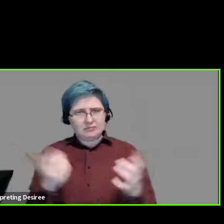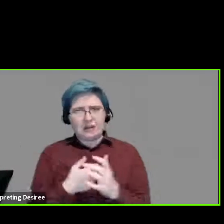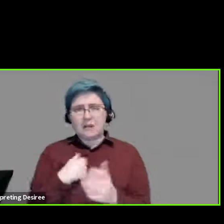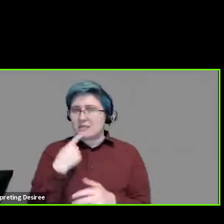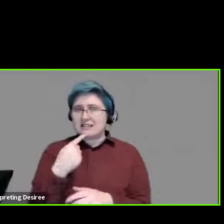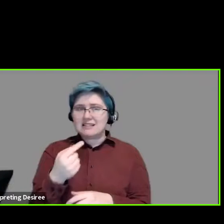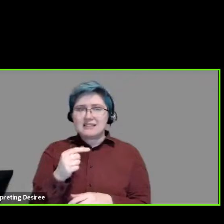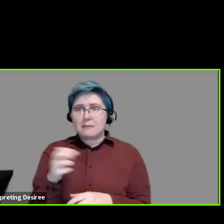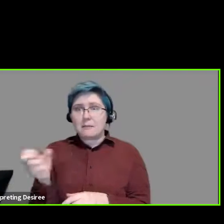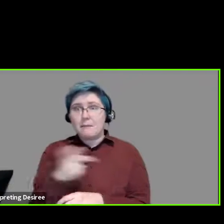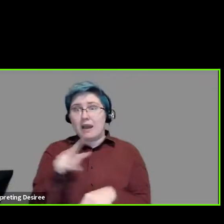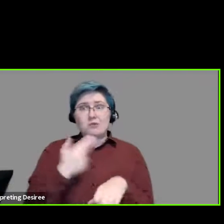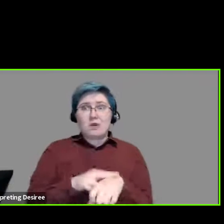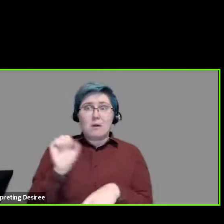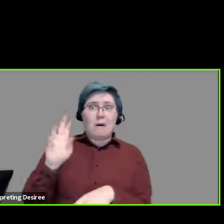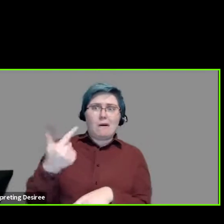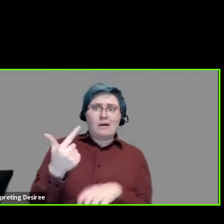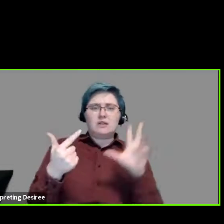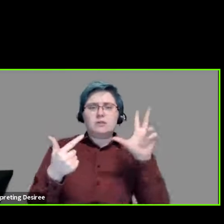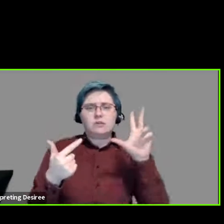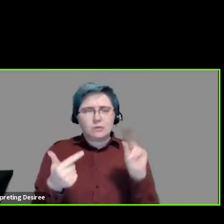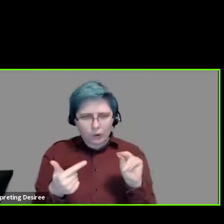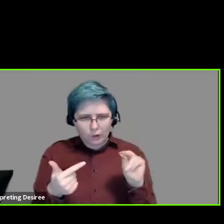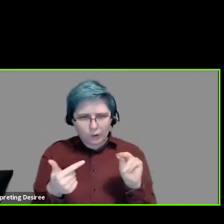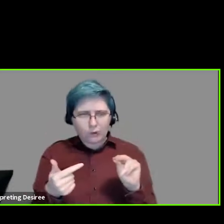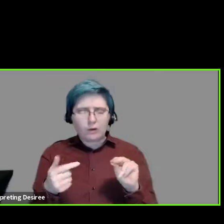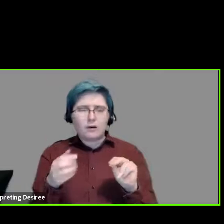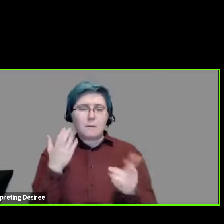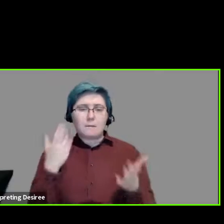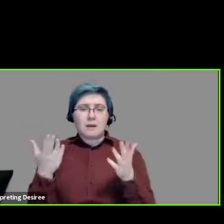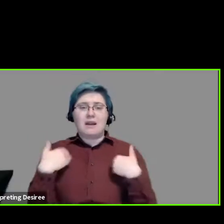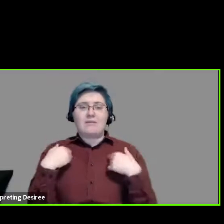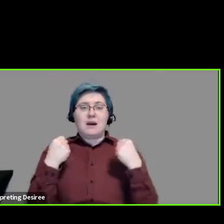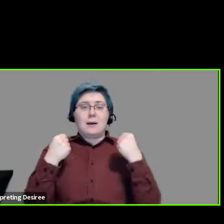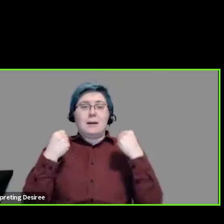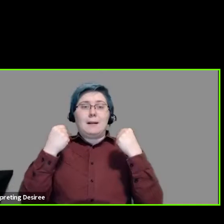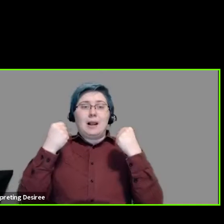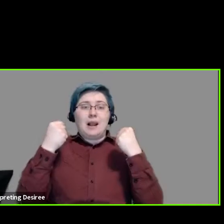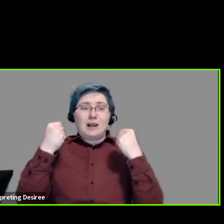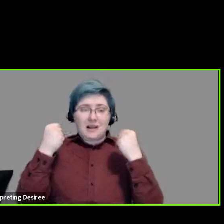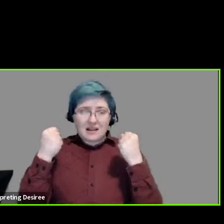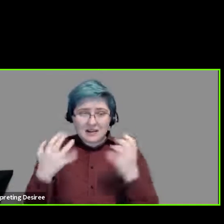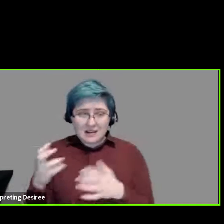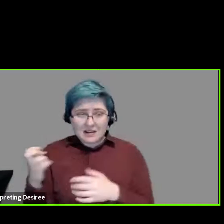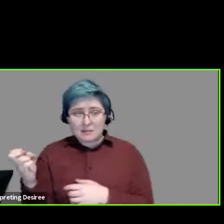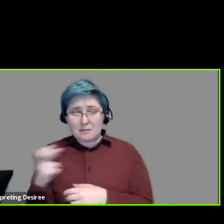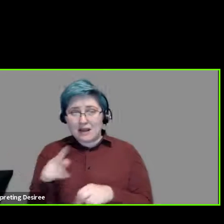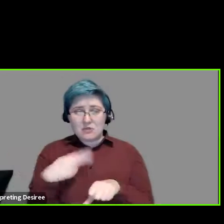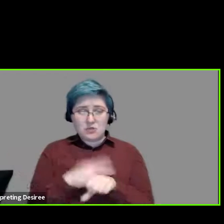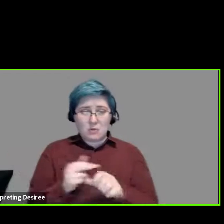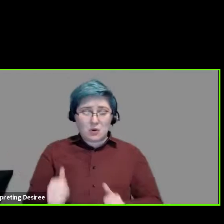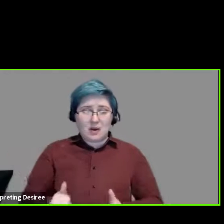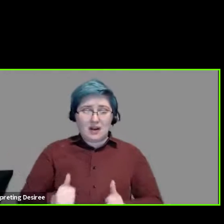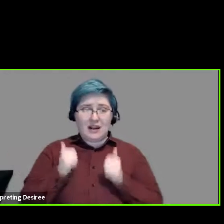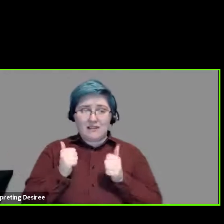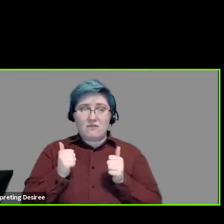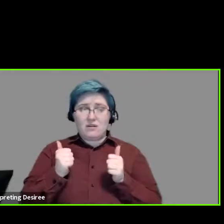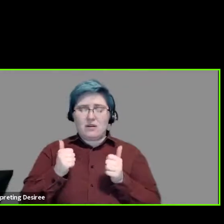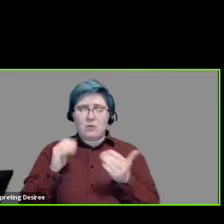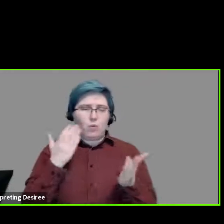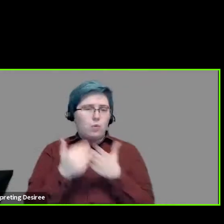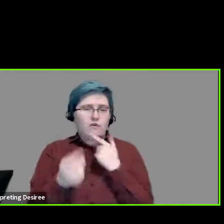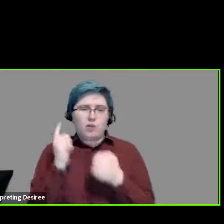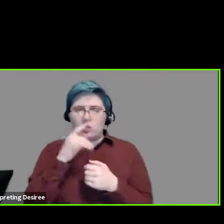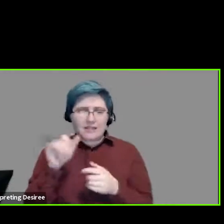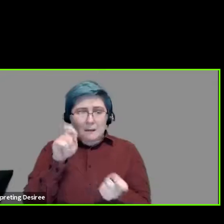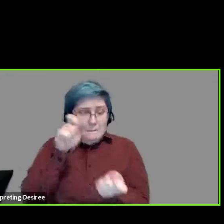to get back to normal by August, but I think we're going to have a substantial back to normal life come August, whatever that looks like